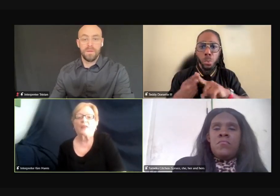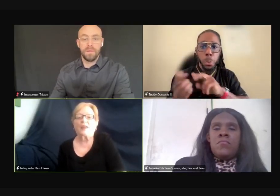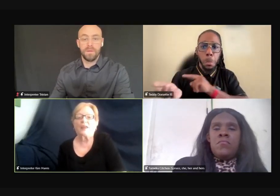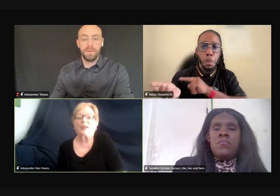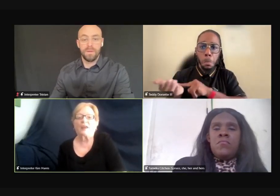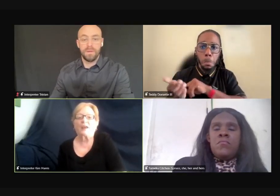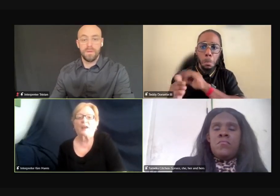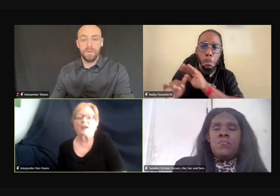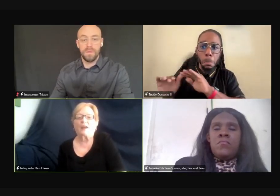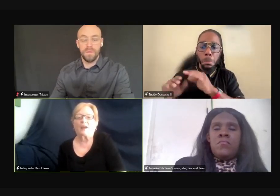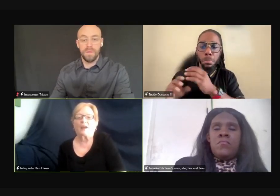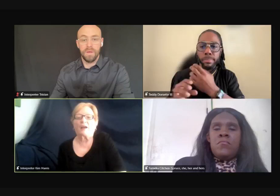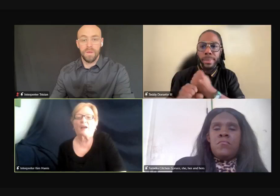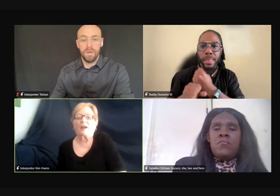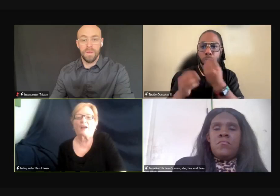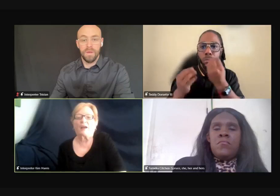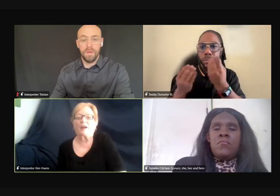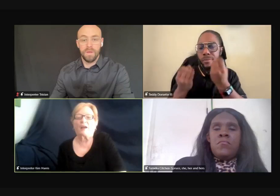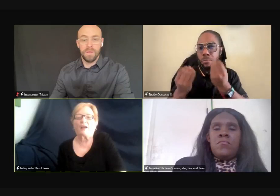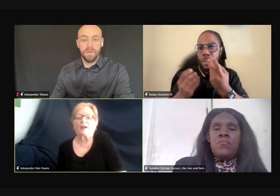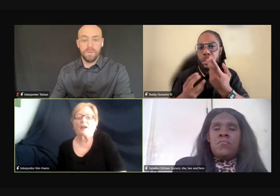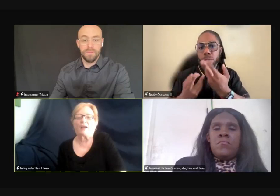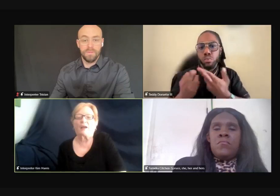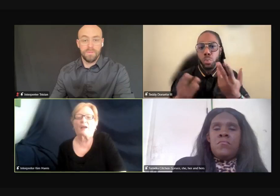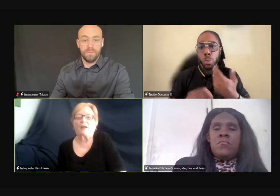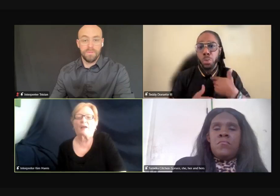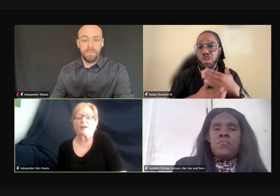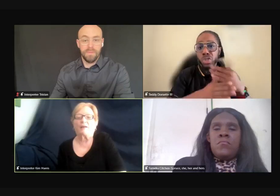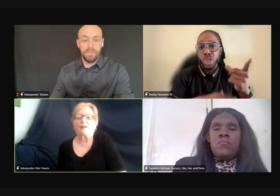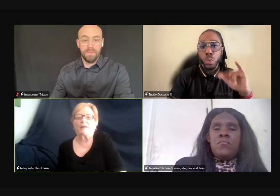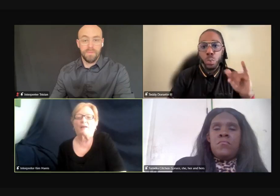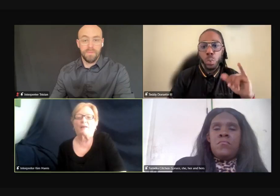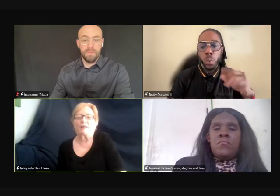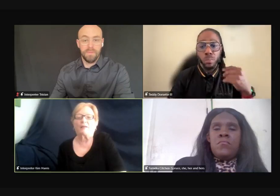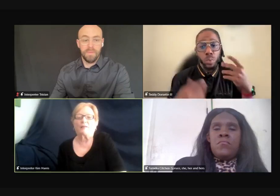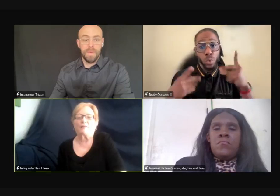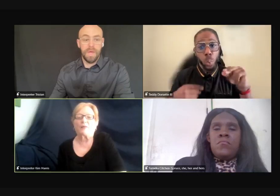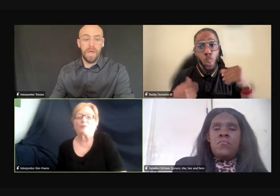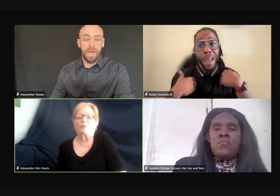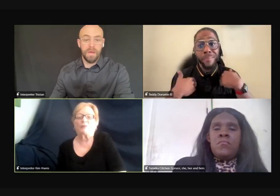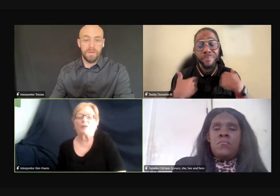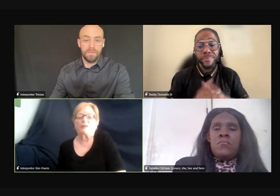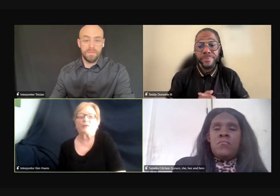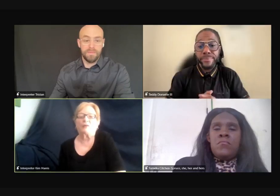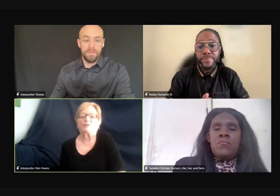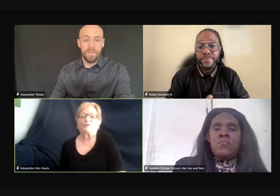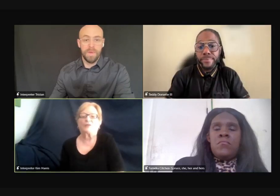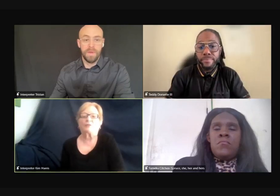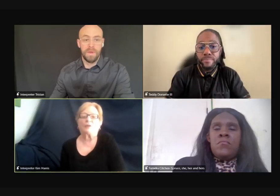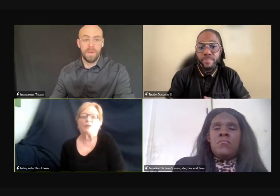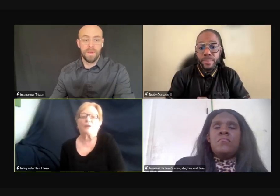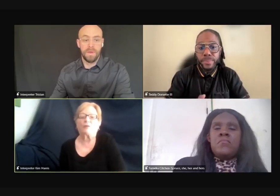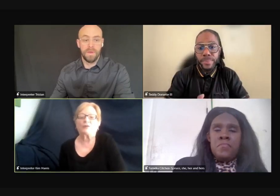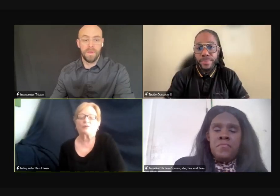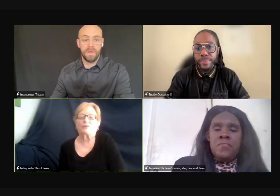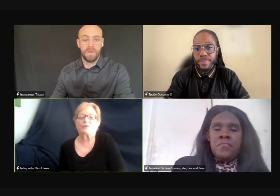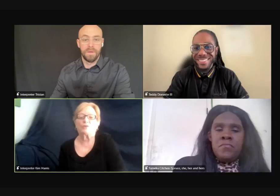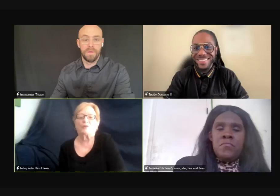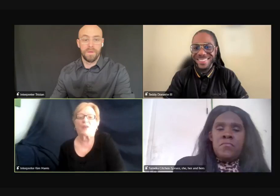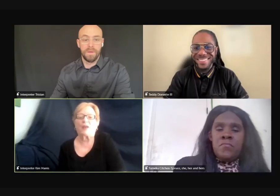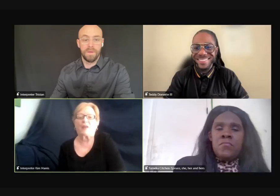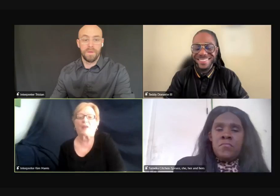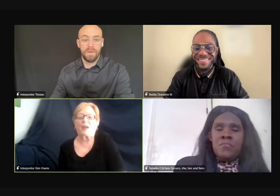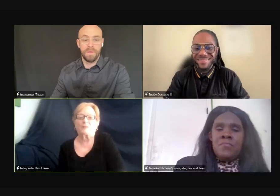they, many, you know, they've shared many resources